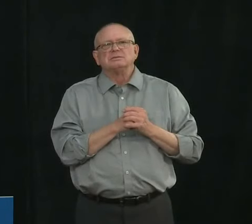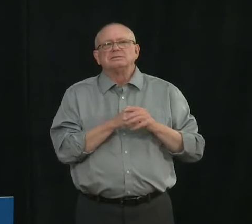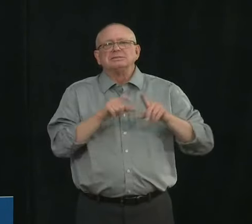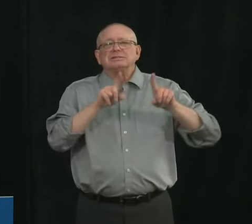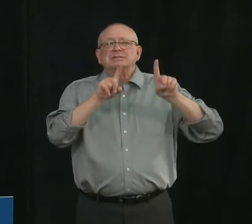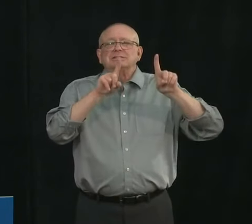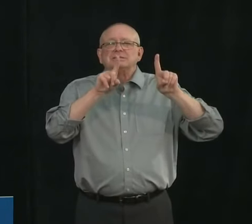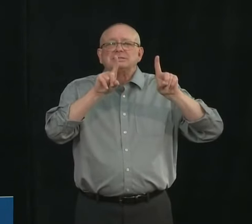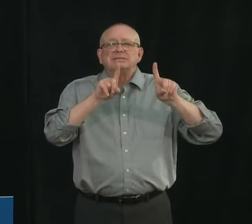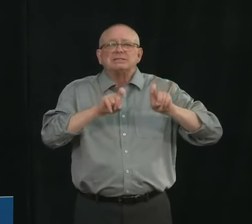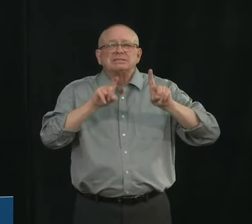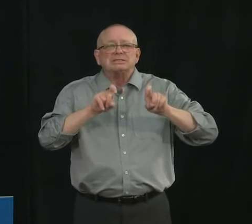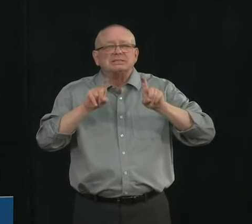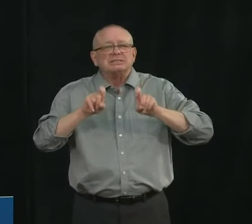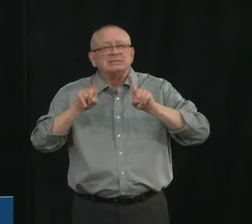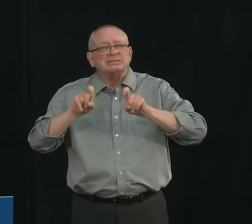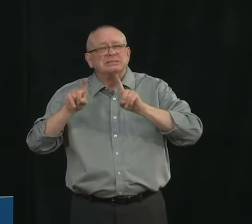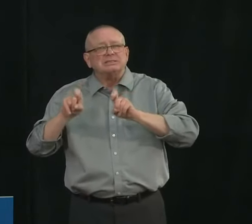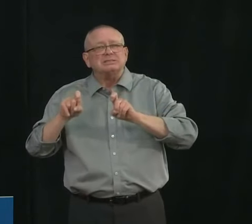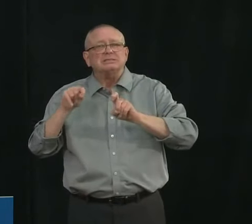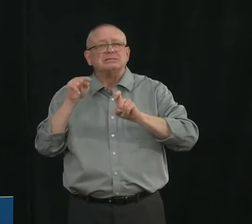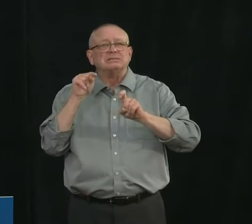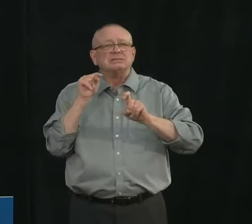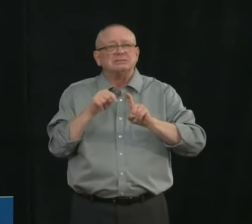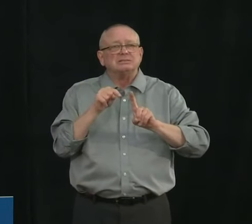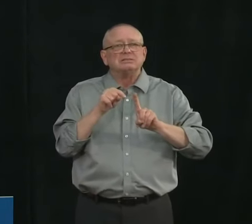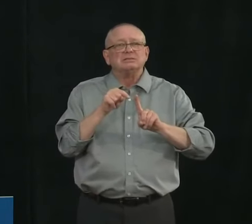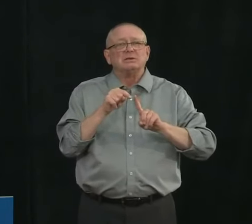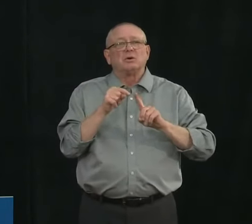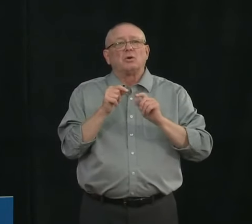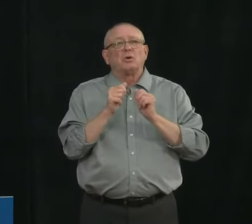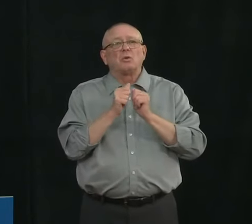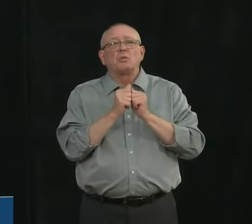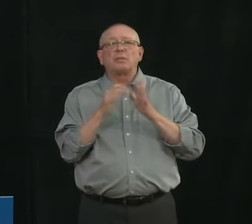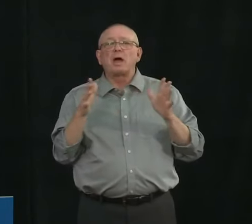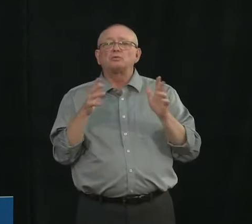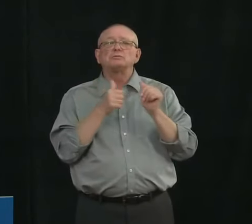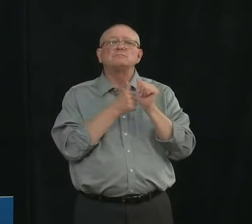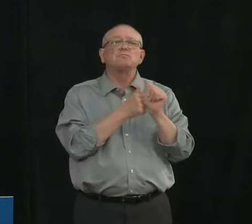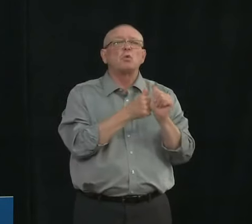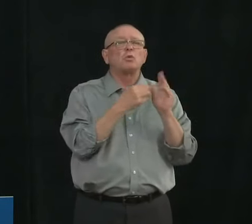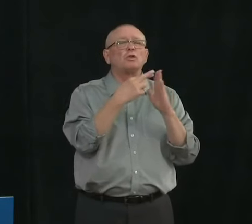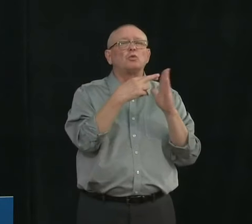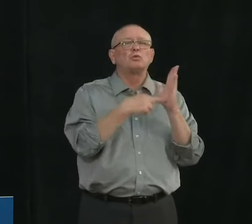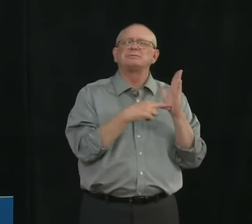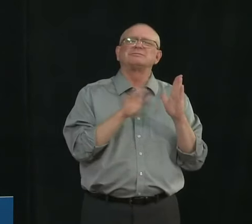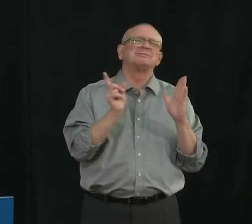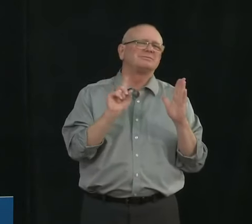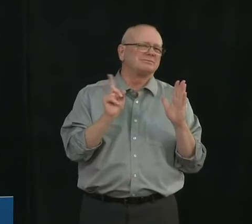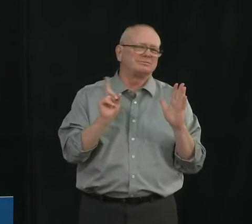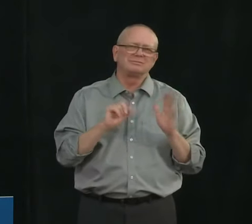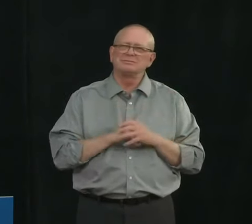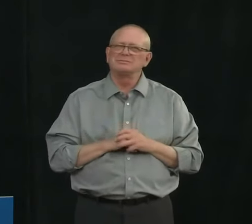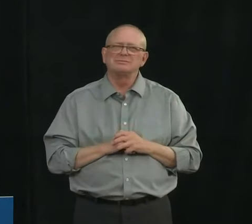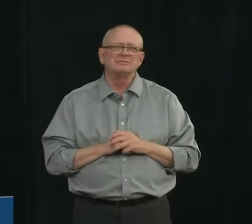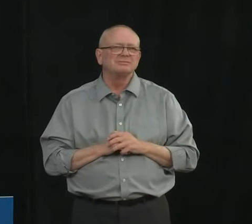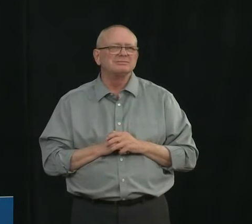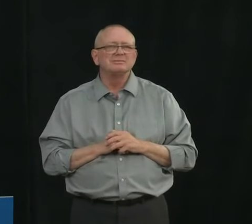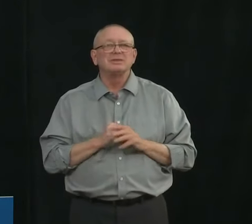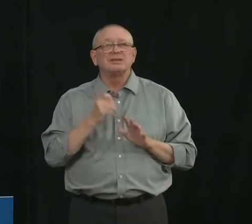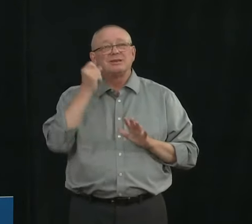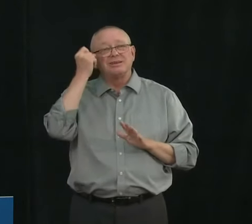replacement for public health measures because what we know is that a negative test is a point in time snapshot